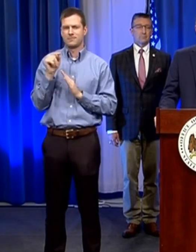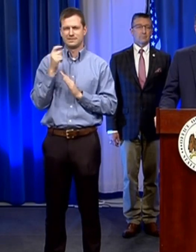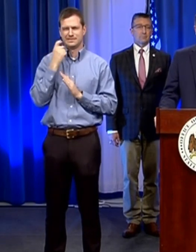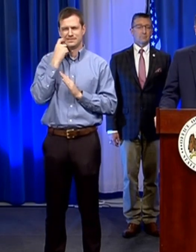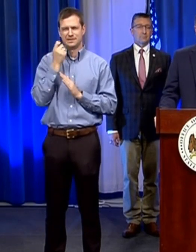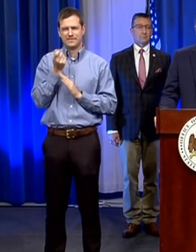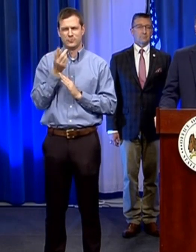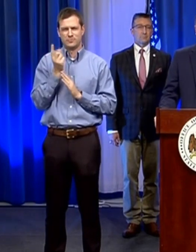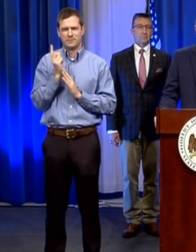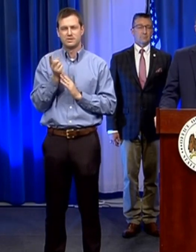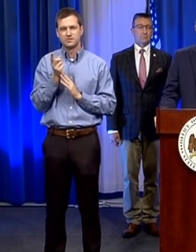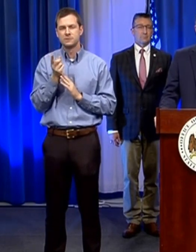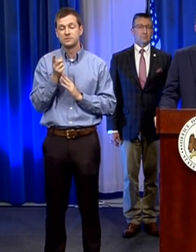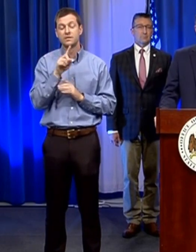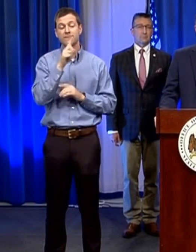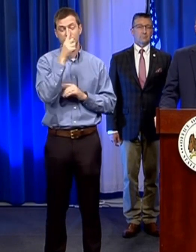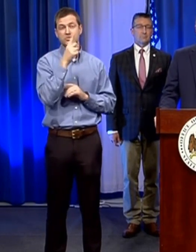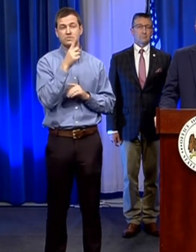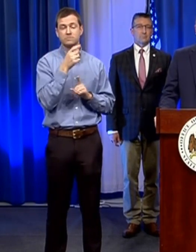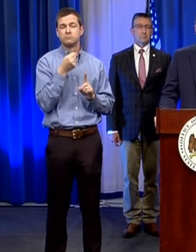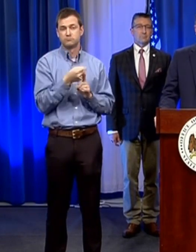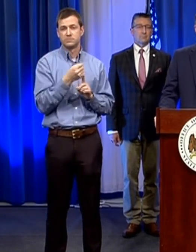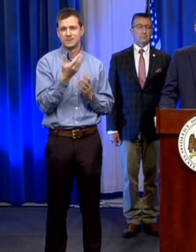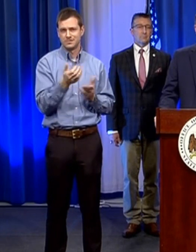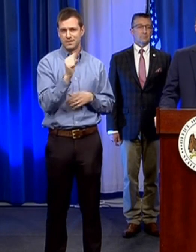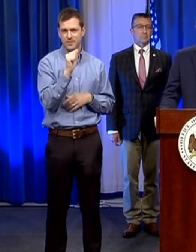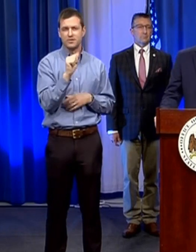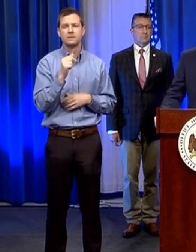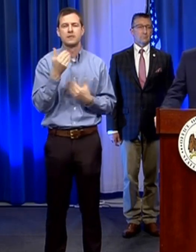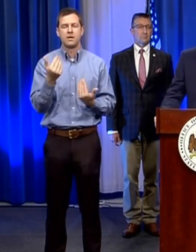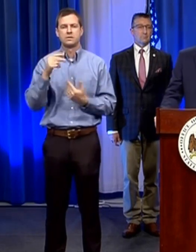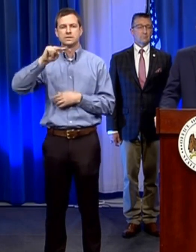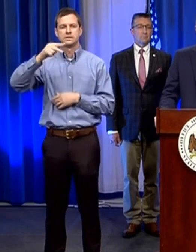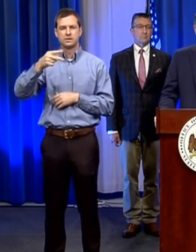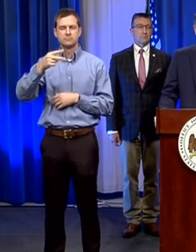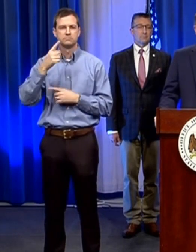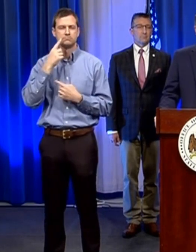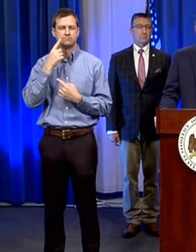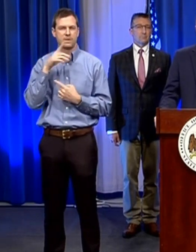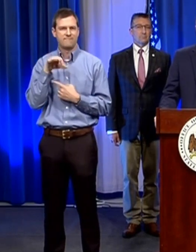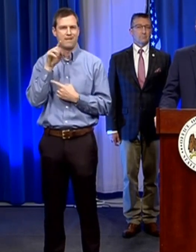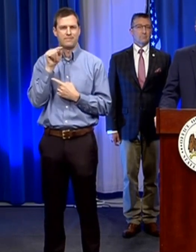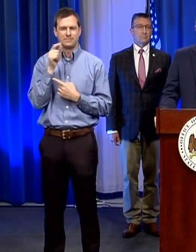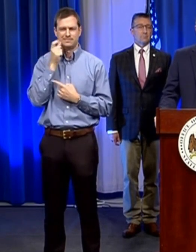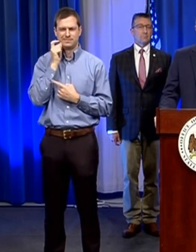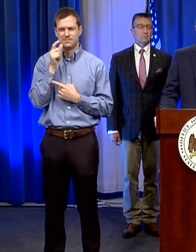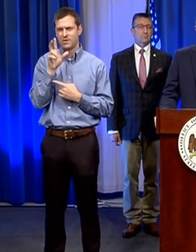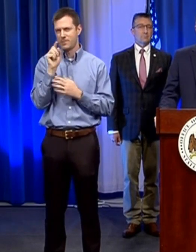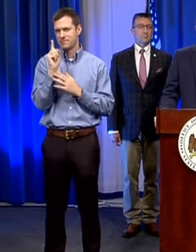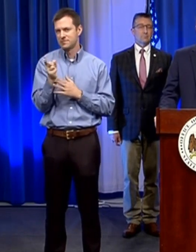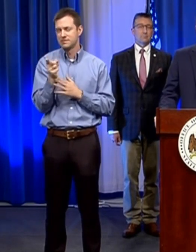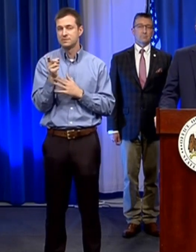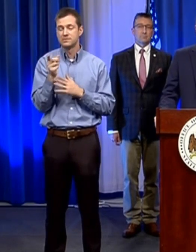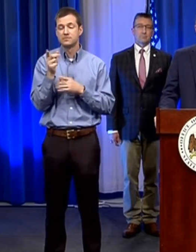we had a second confirmed case of the coronavirus that we were just notified of less than 30 minutes ago um this was